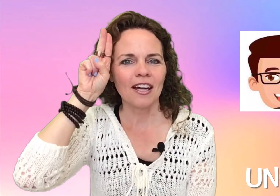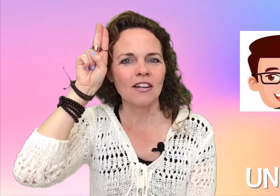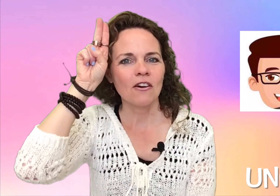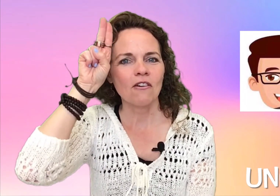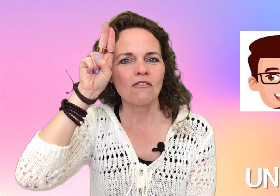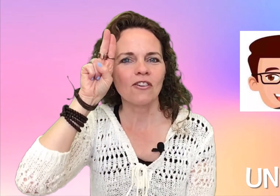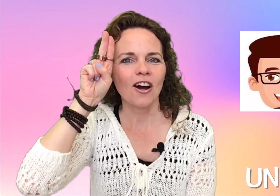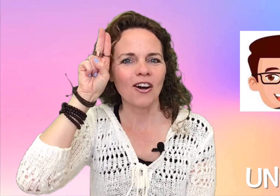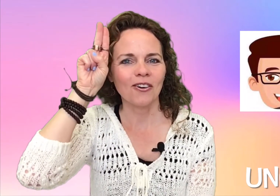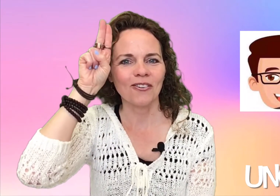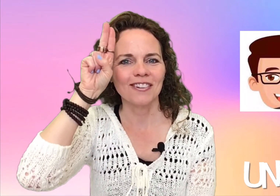for uncle.